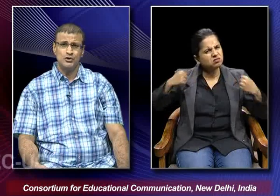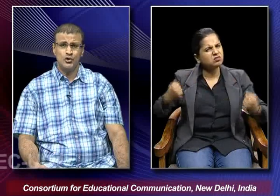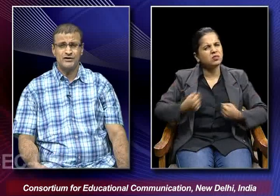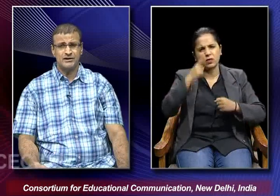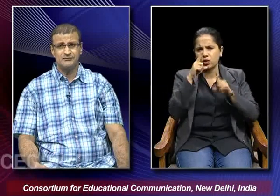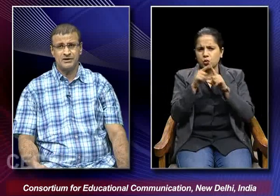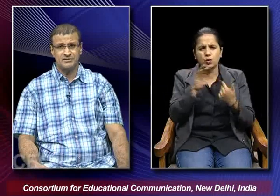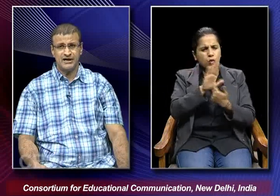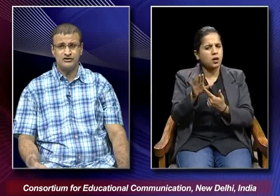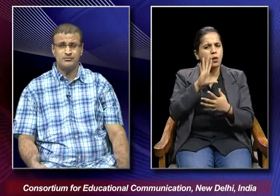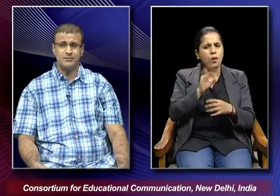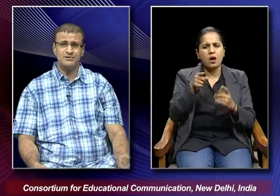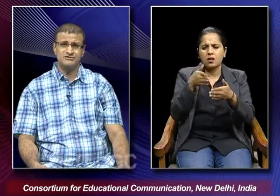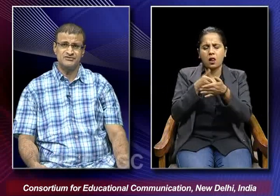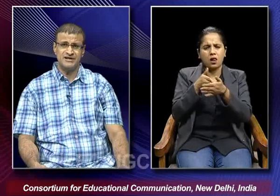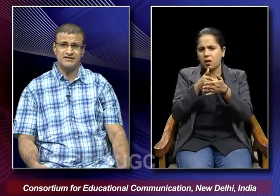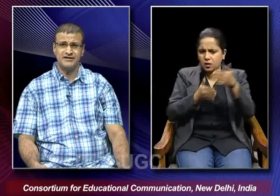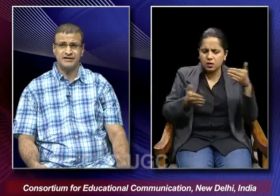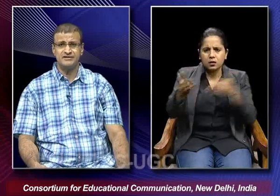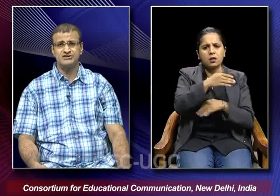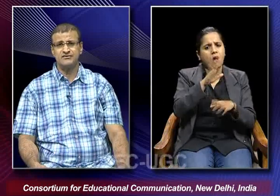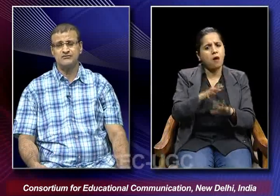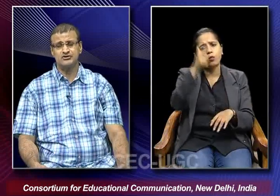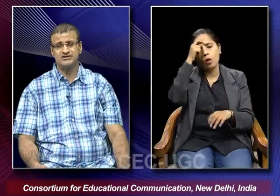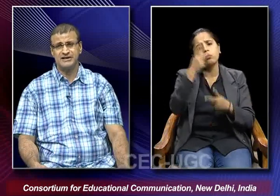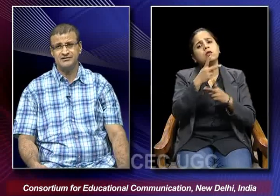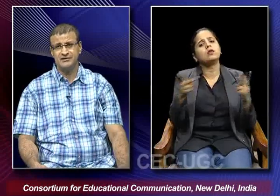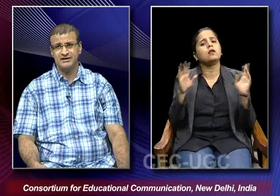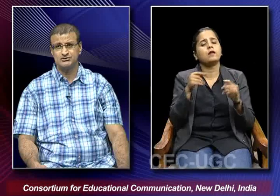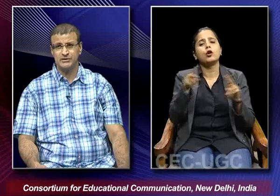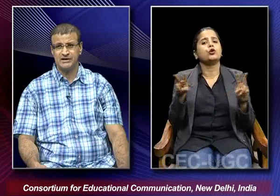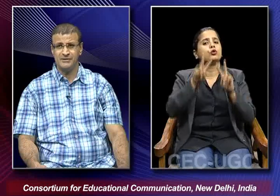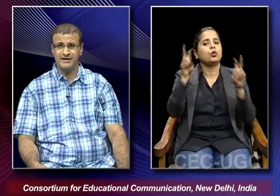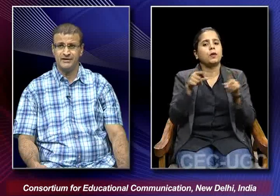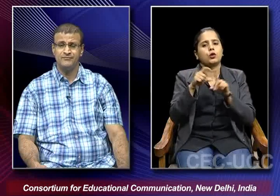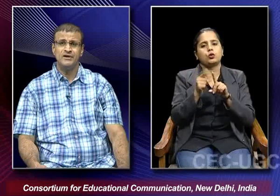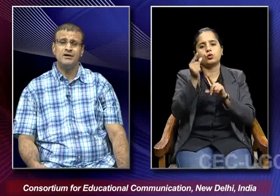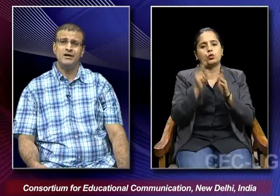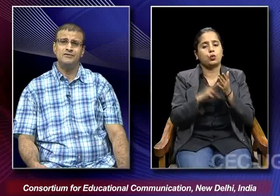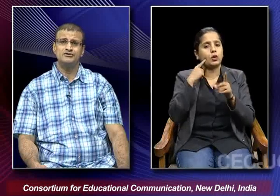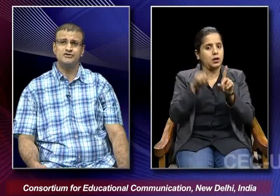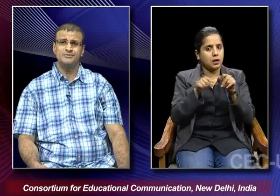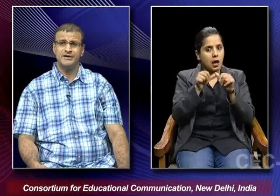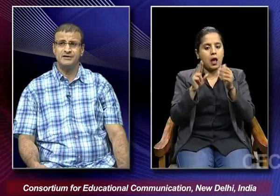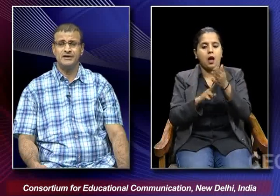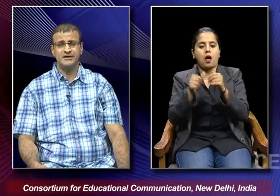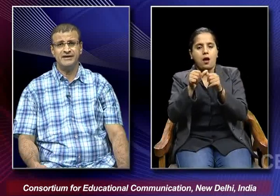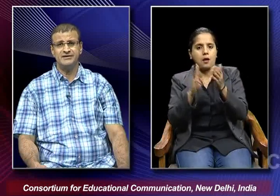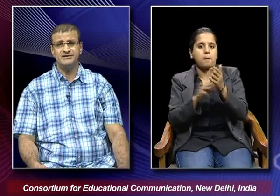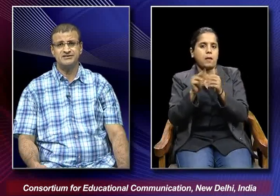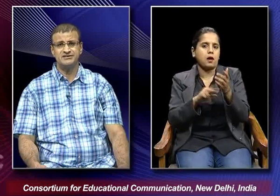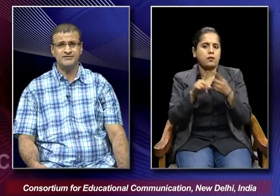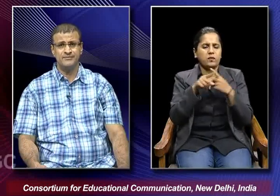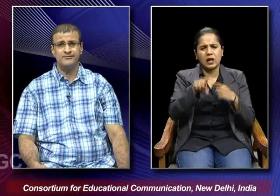overcome the kind of problems which are there. And this film was titled as Dunyana Mane, which was made in